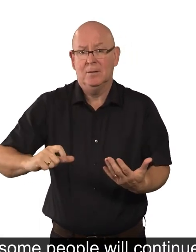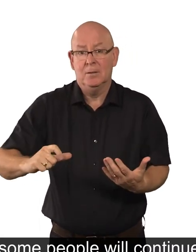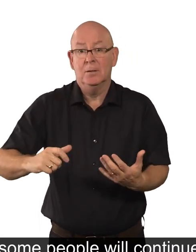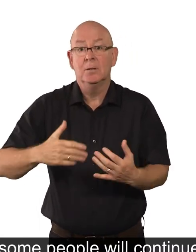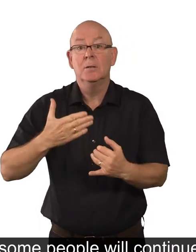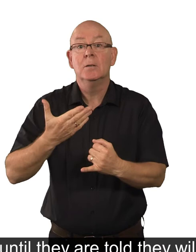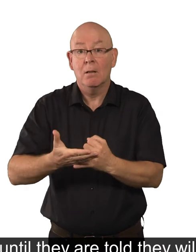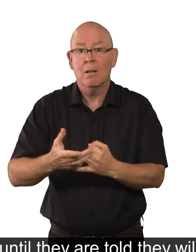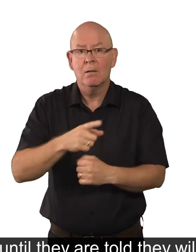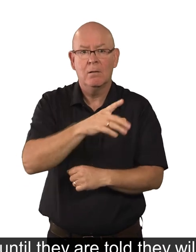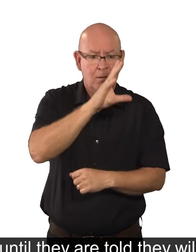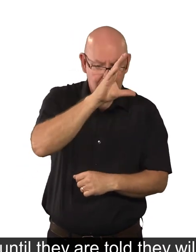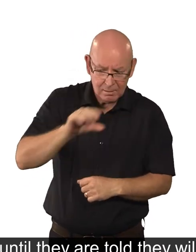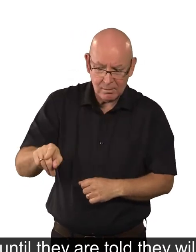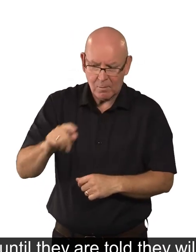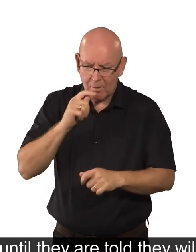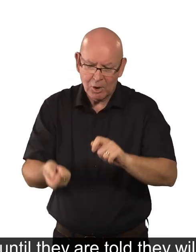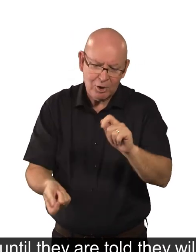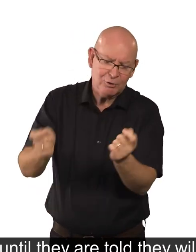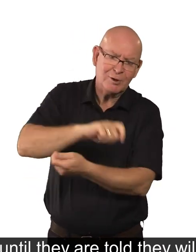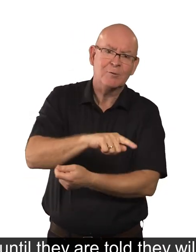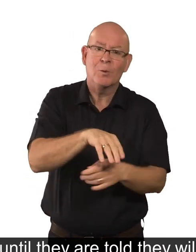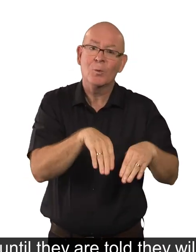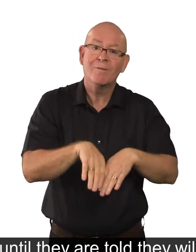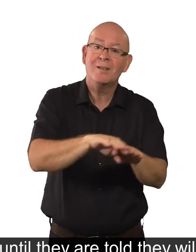until they are told they will be changing to Universal Credit.